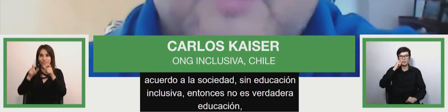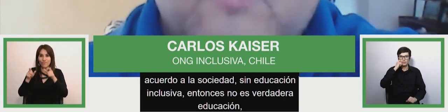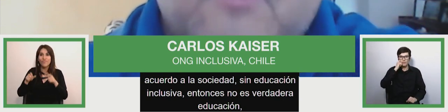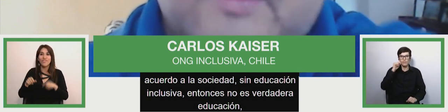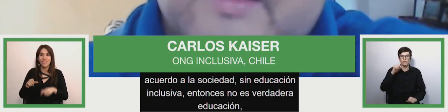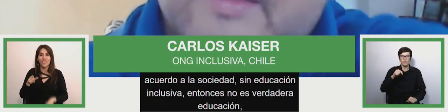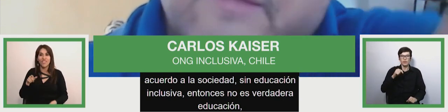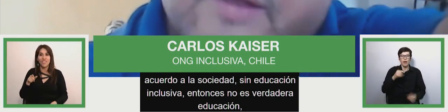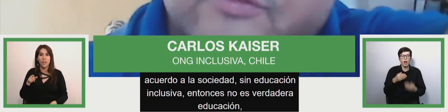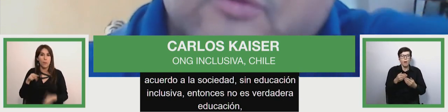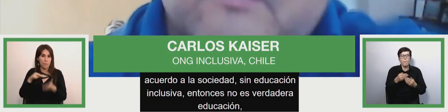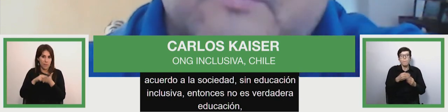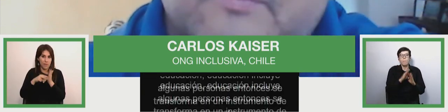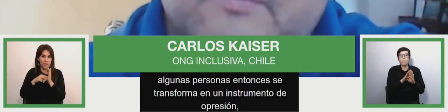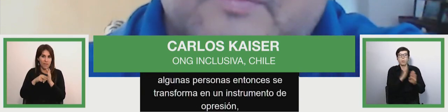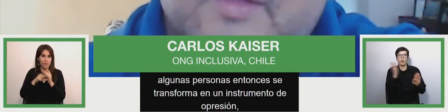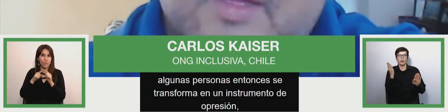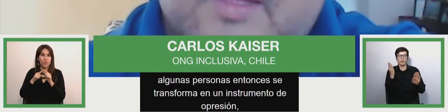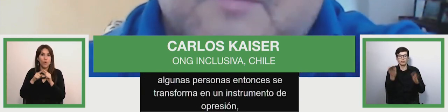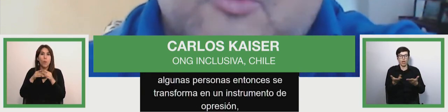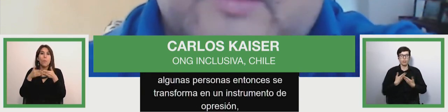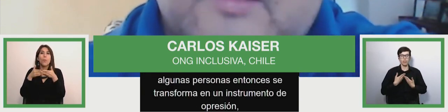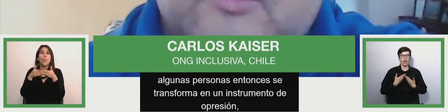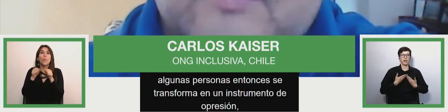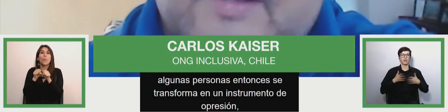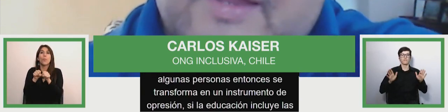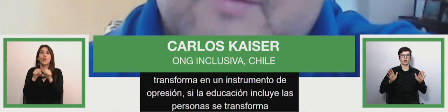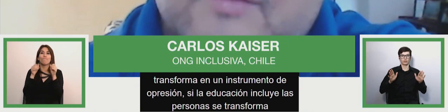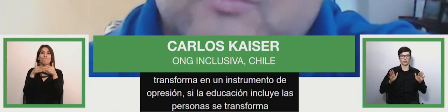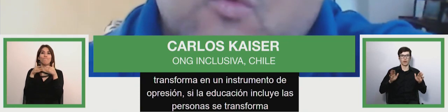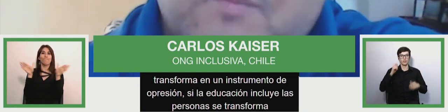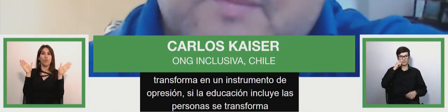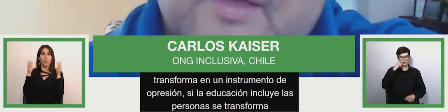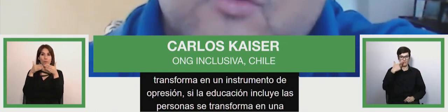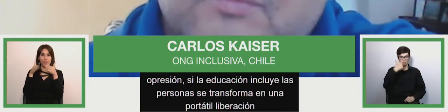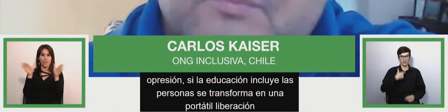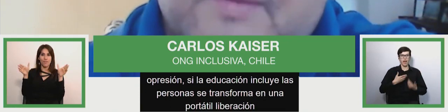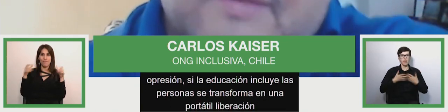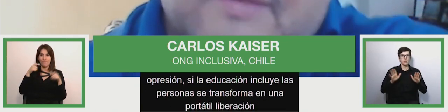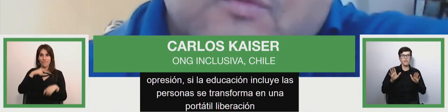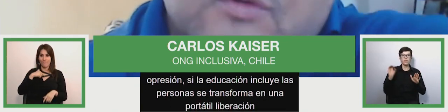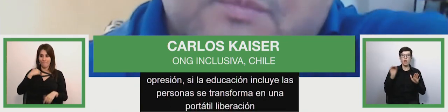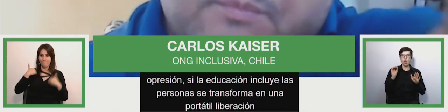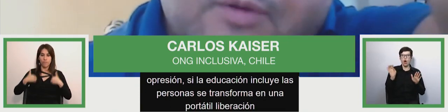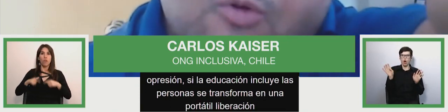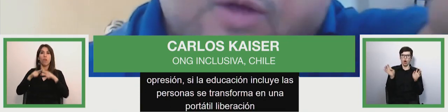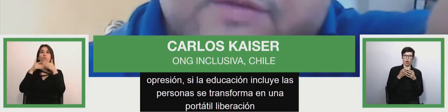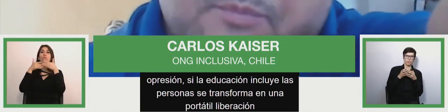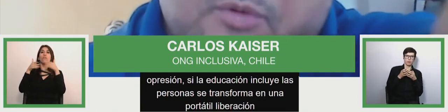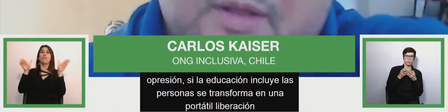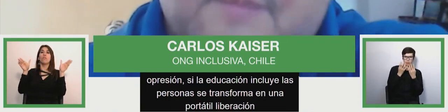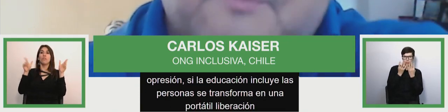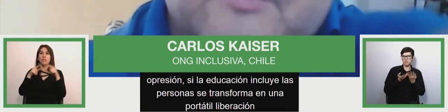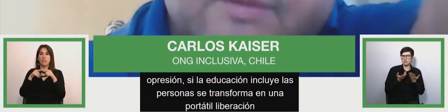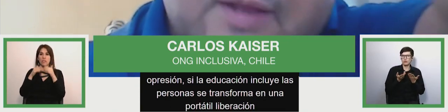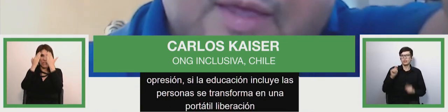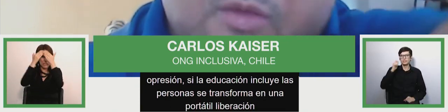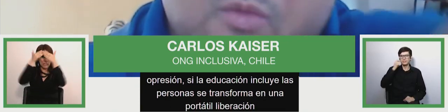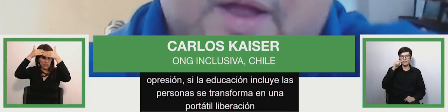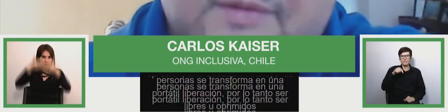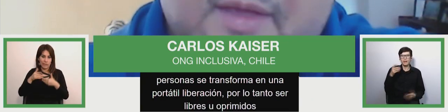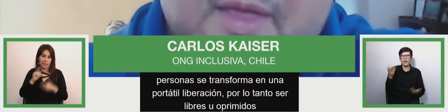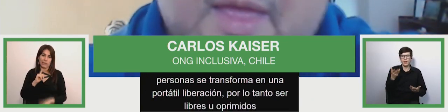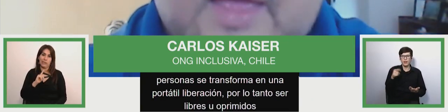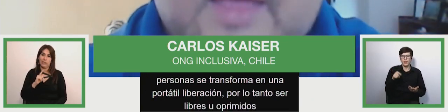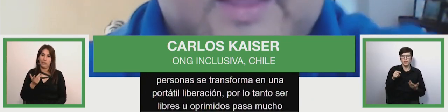because education excludes some people then it becomes a tool of oppression if education includes people then it